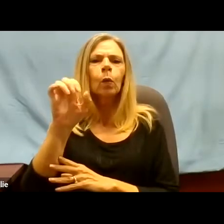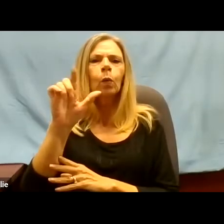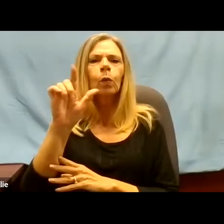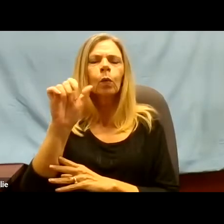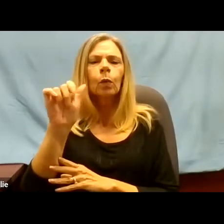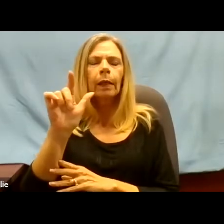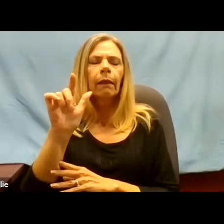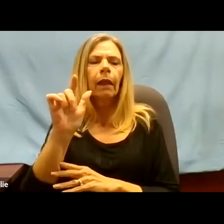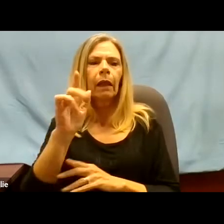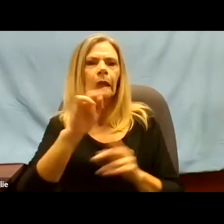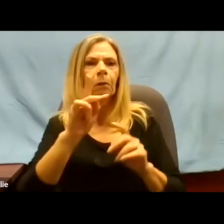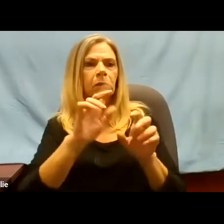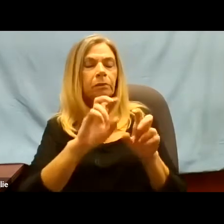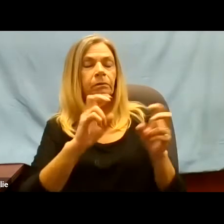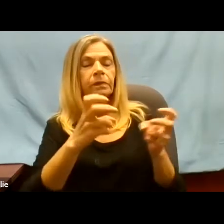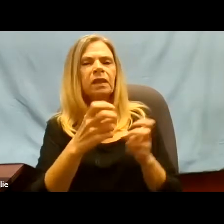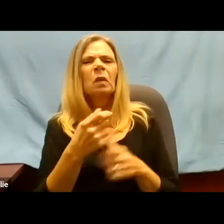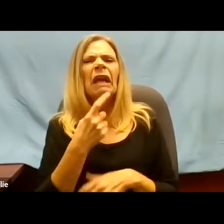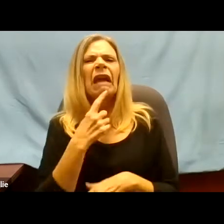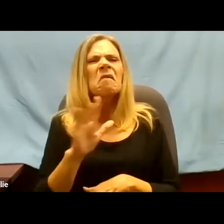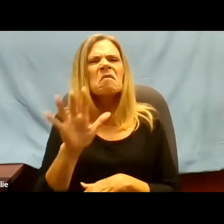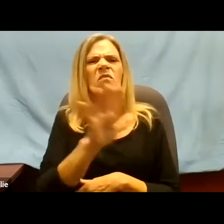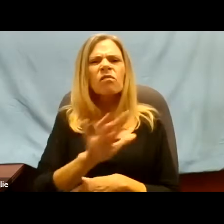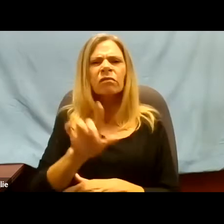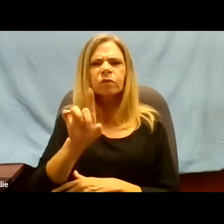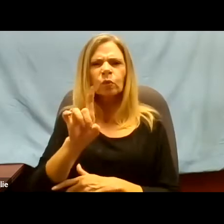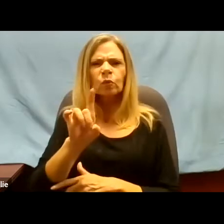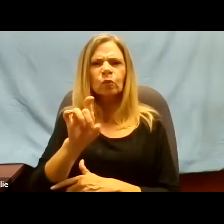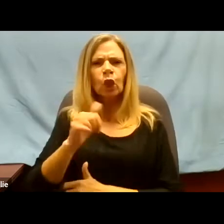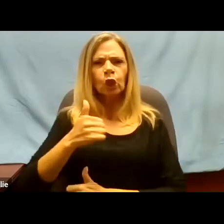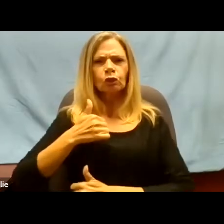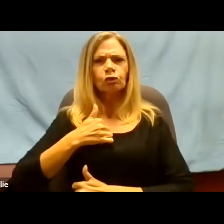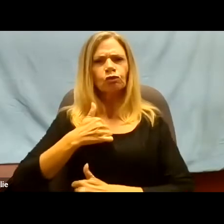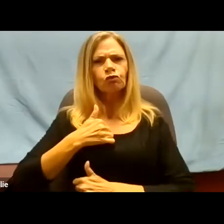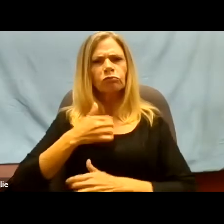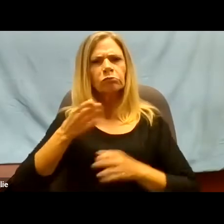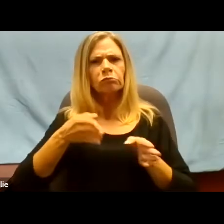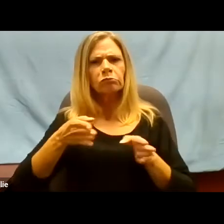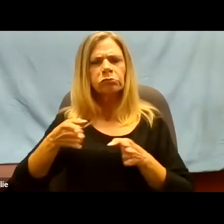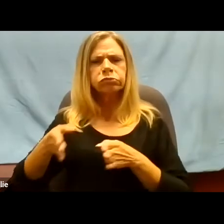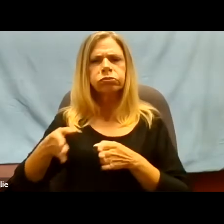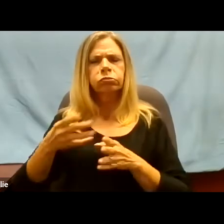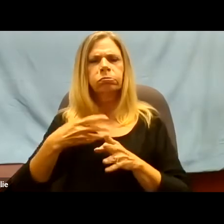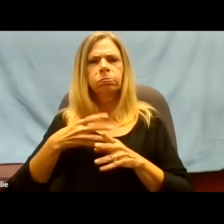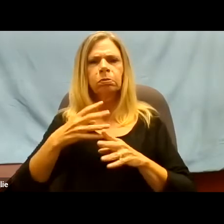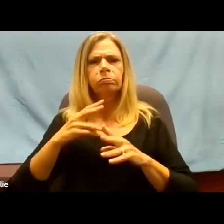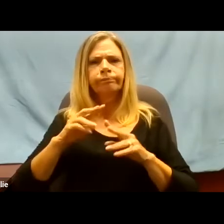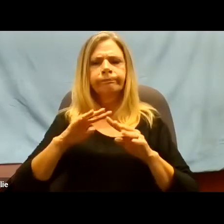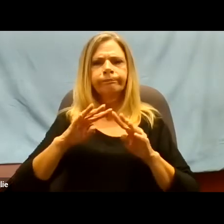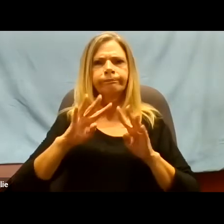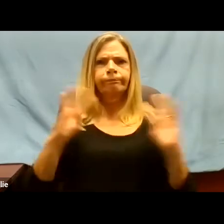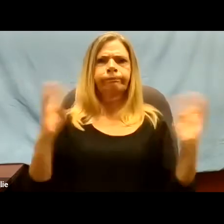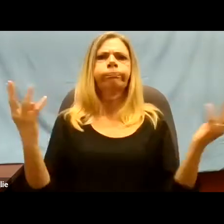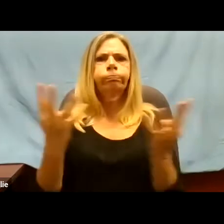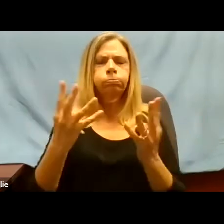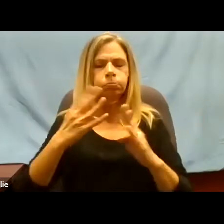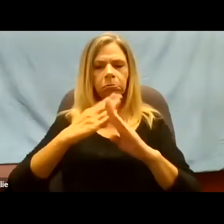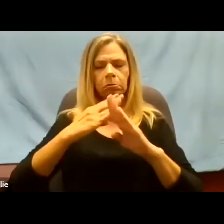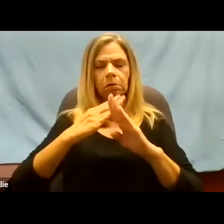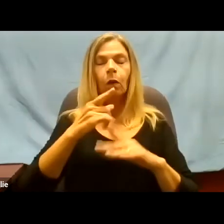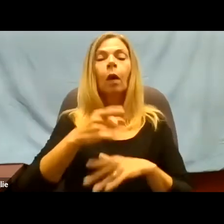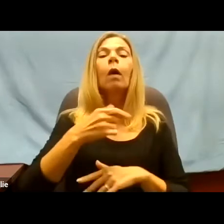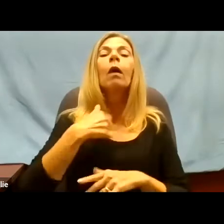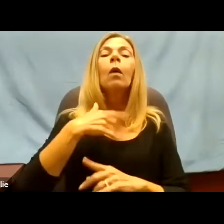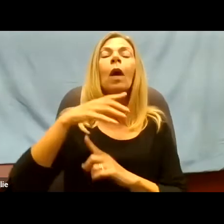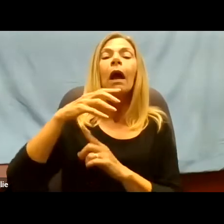going to have about 100 troops to guard them. The helicopters came in for the first drop and